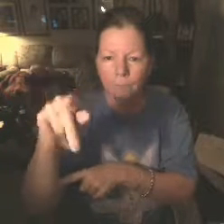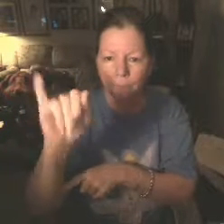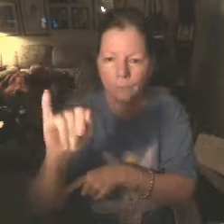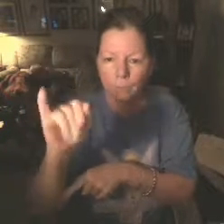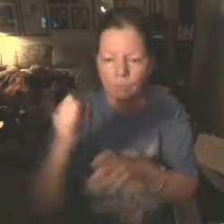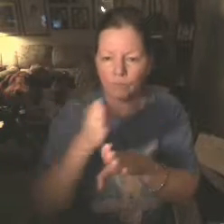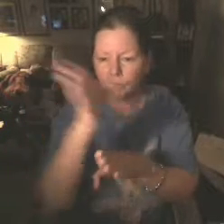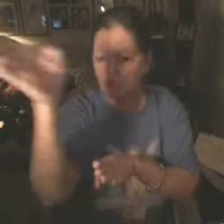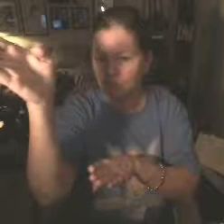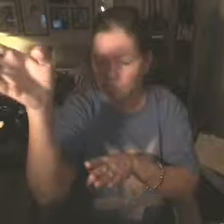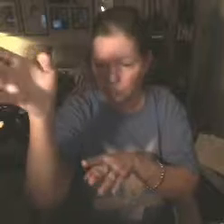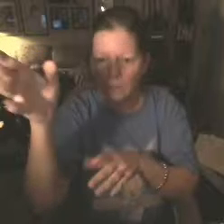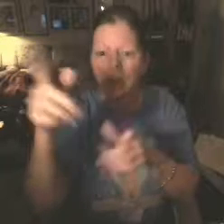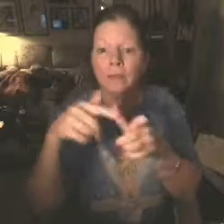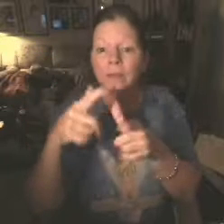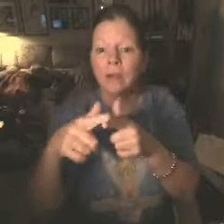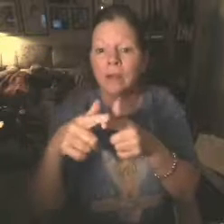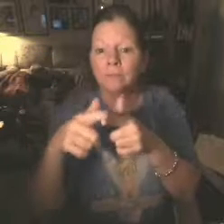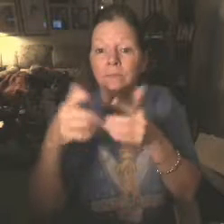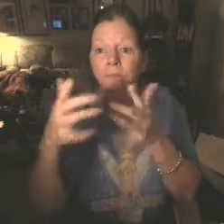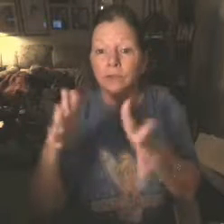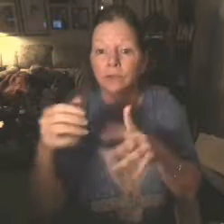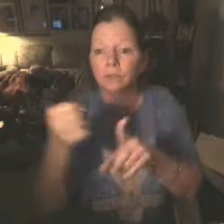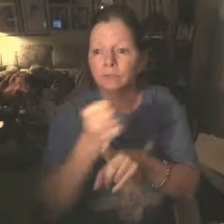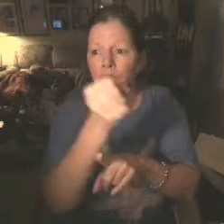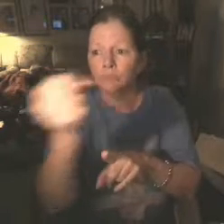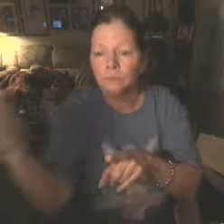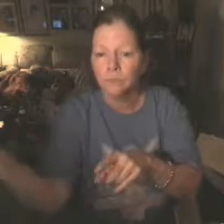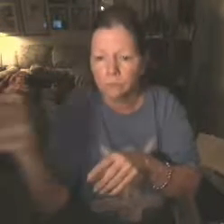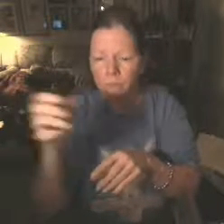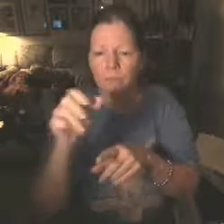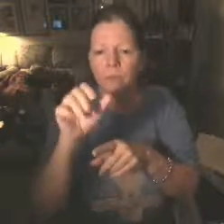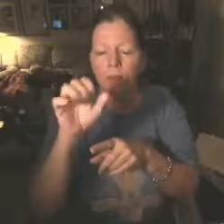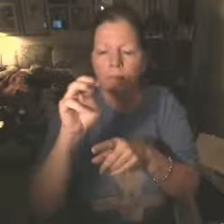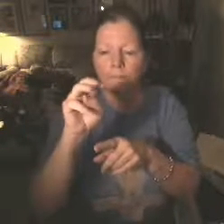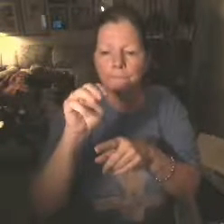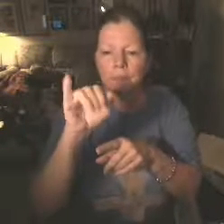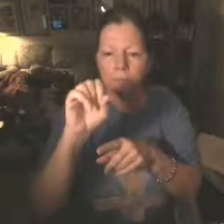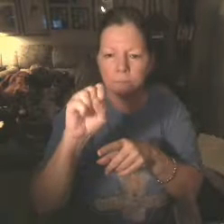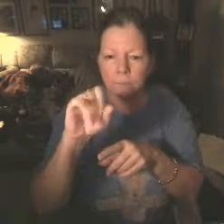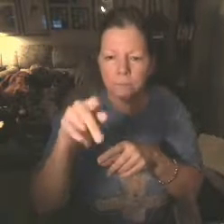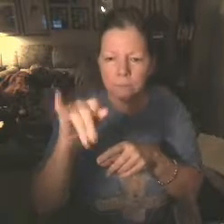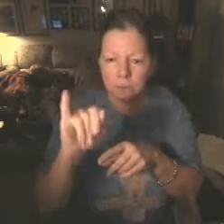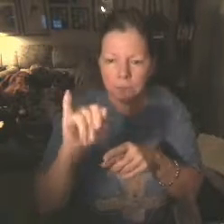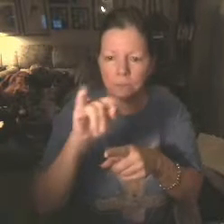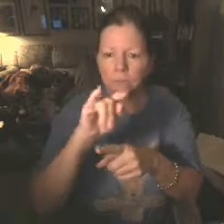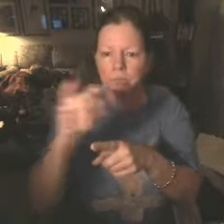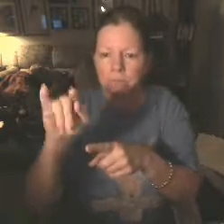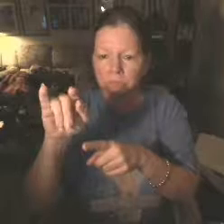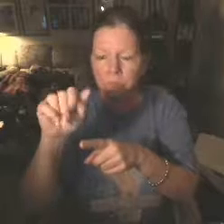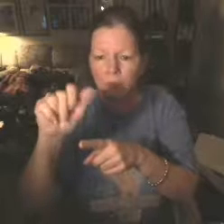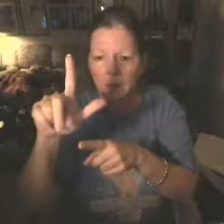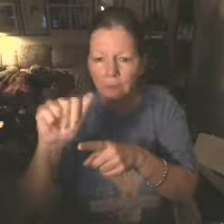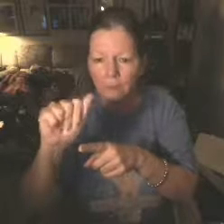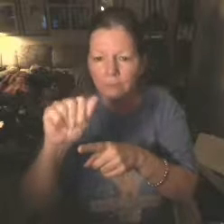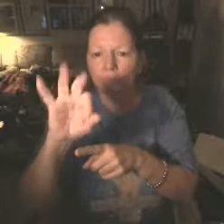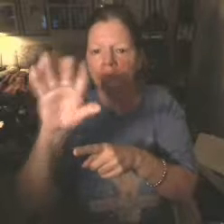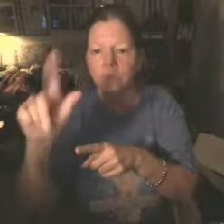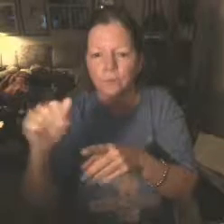I think the most important thing was for her to be able to die on her terms. You know,